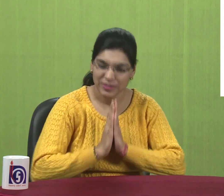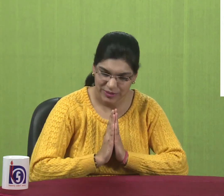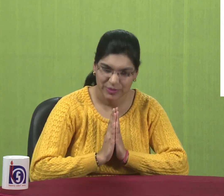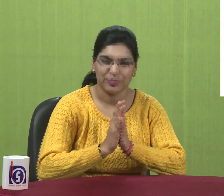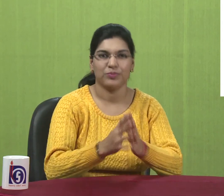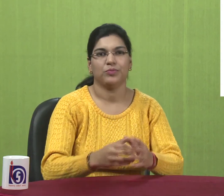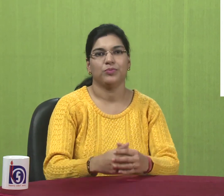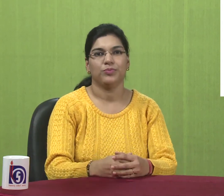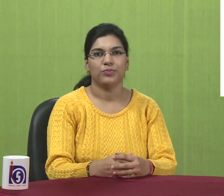Thank. You.